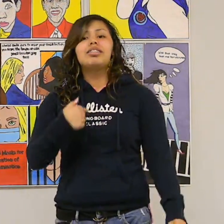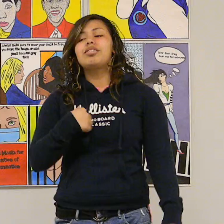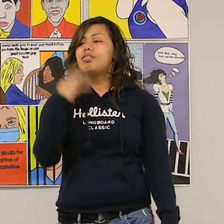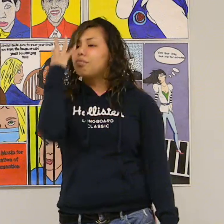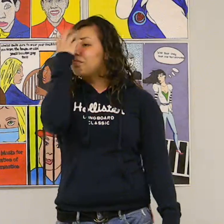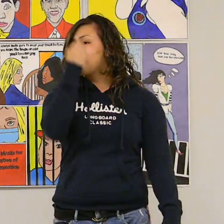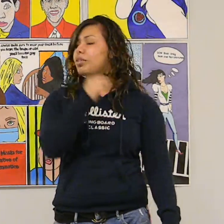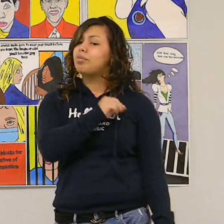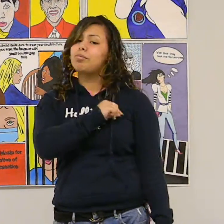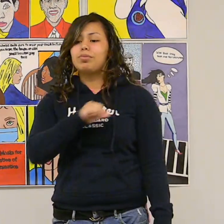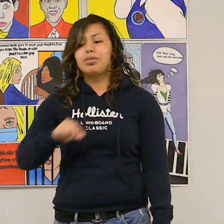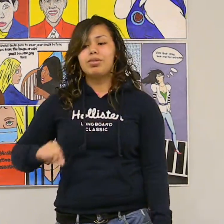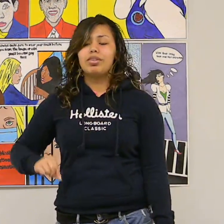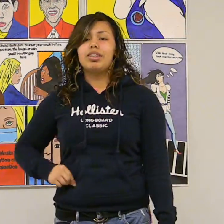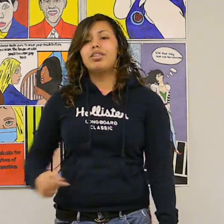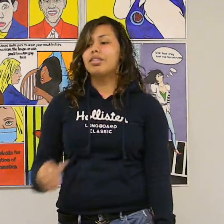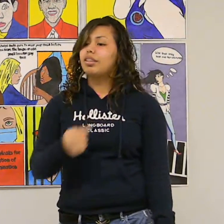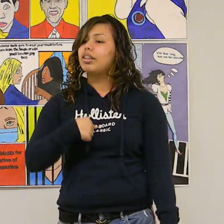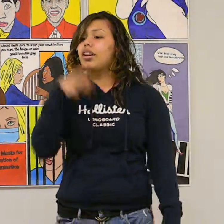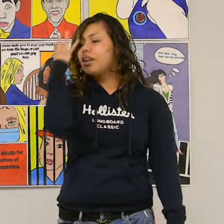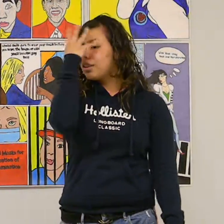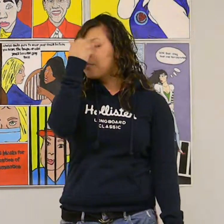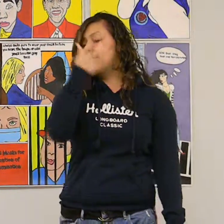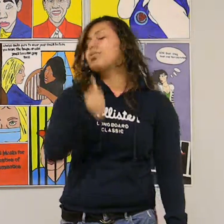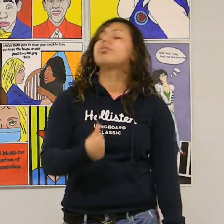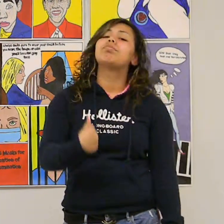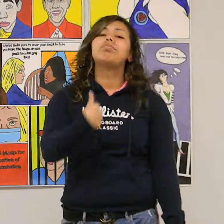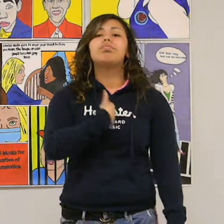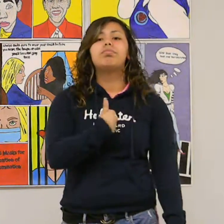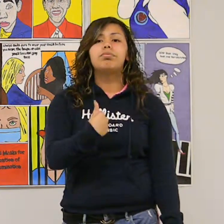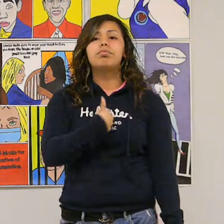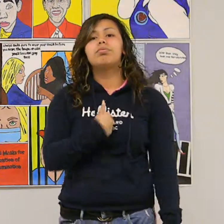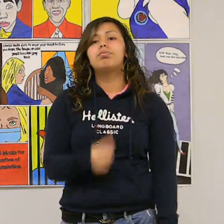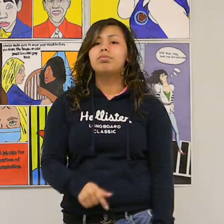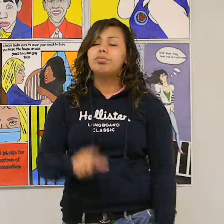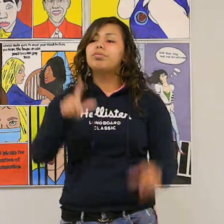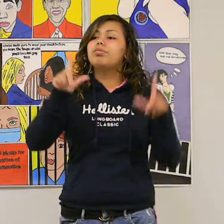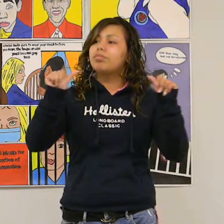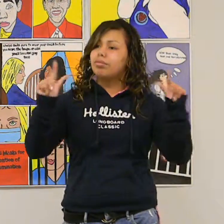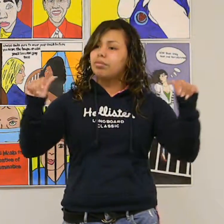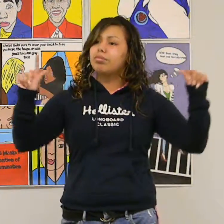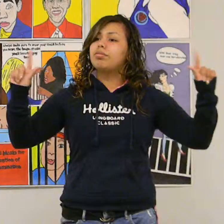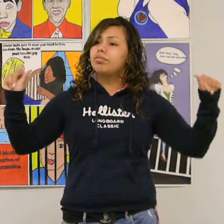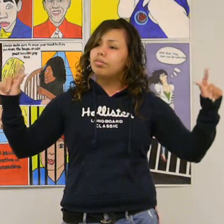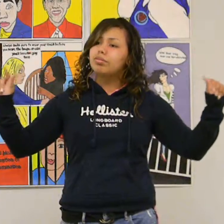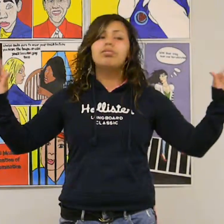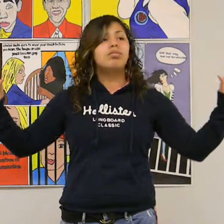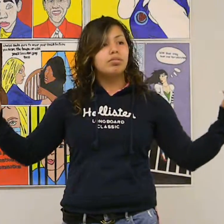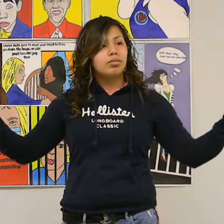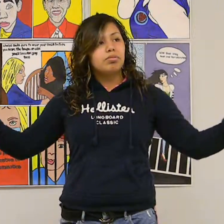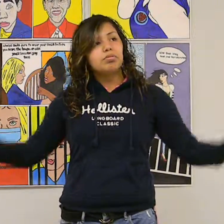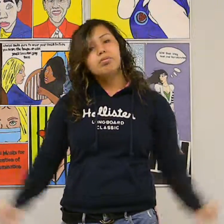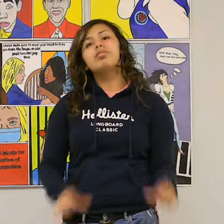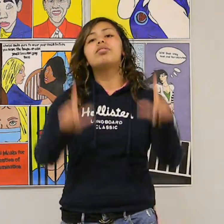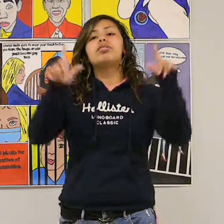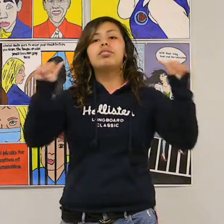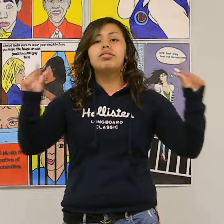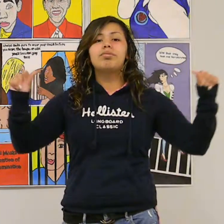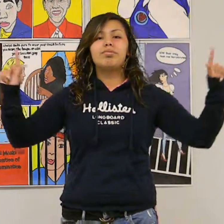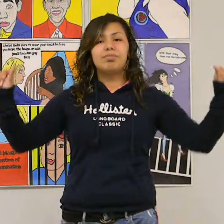I'm no beauty queen, I'm just beautiful me. Na-na-na-na-na-na-na-na-na-na-na Na-na-na